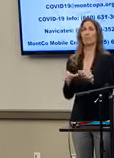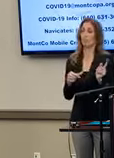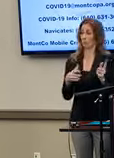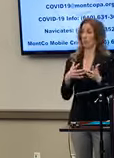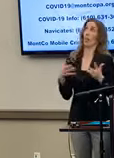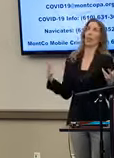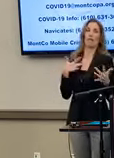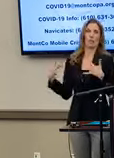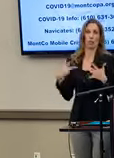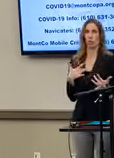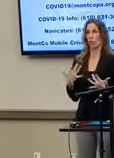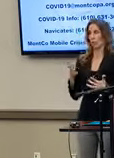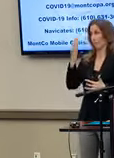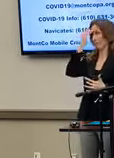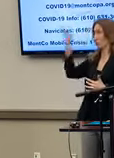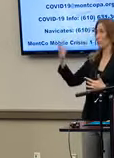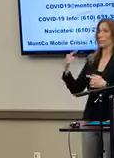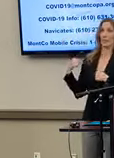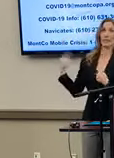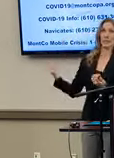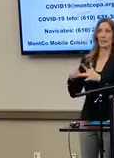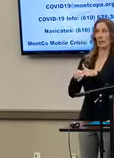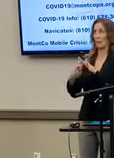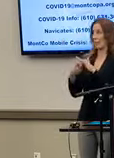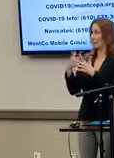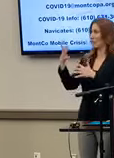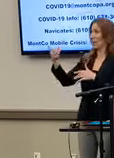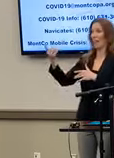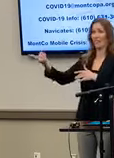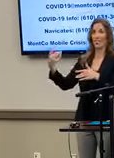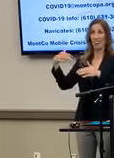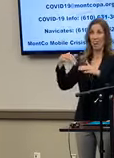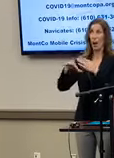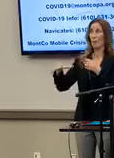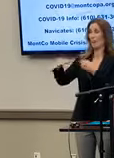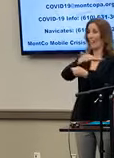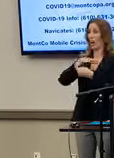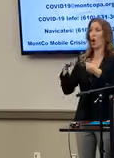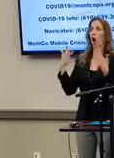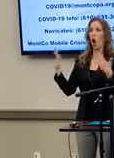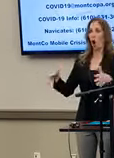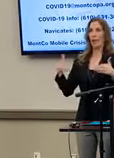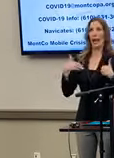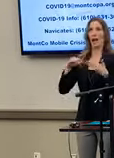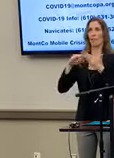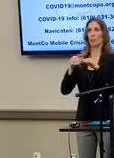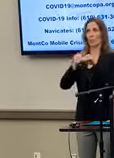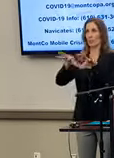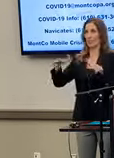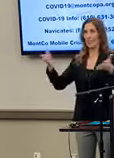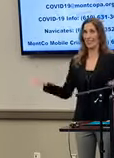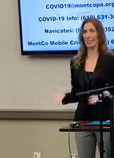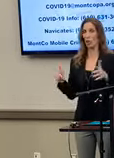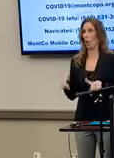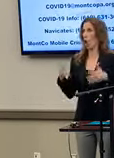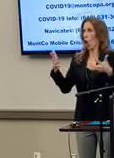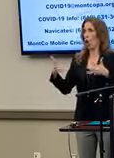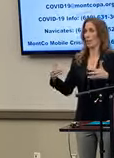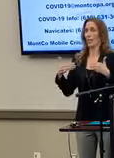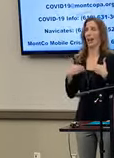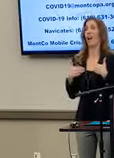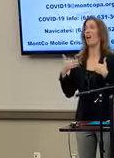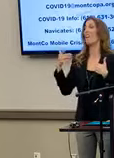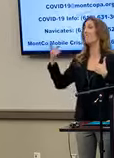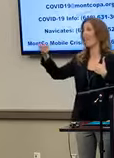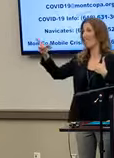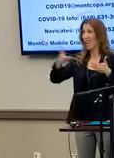amount of concern. As we pointed out to them from the beginning, they were coming into an area of community spread here in Montgomery County. They were bringing